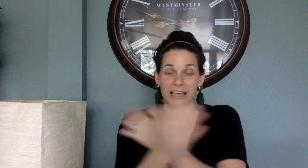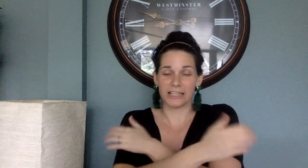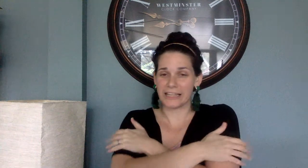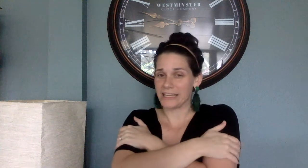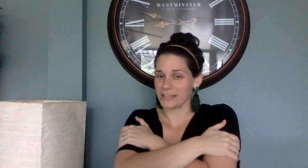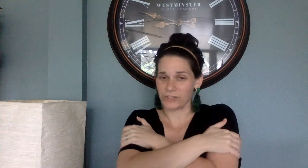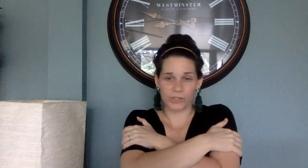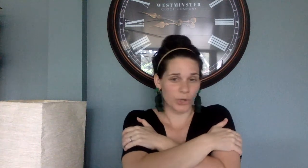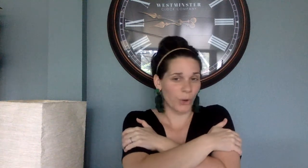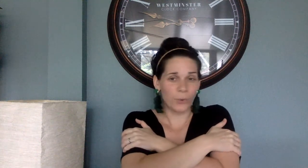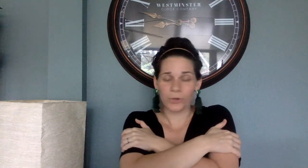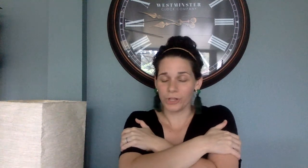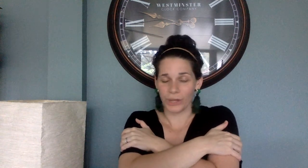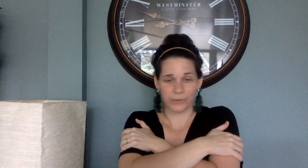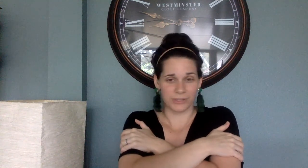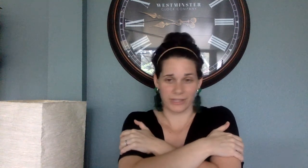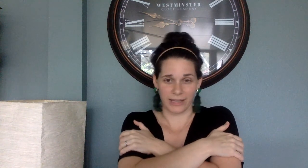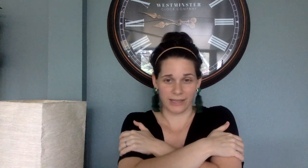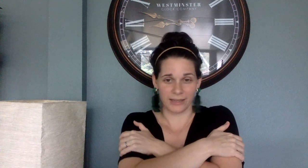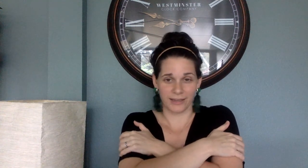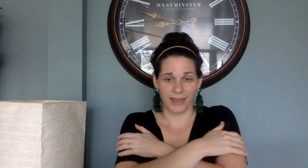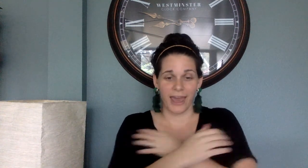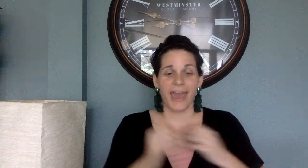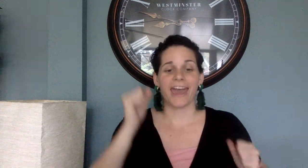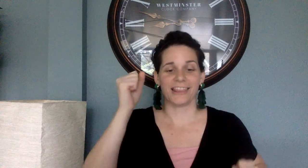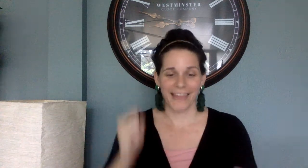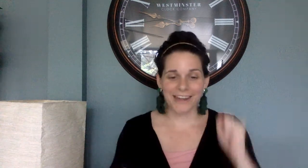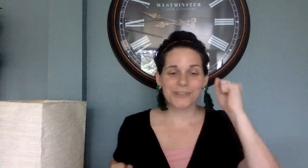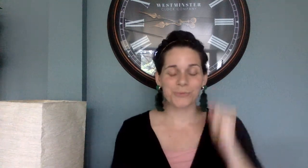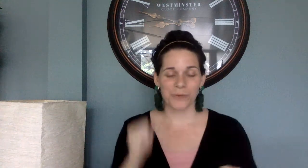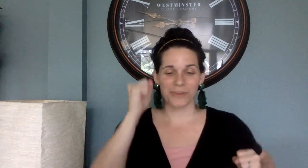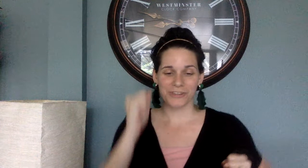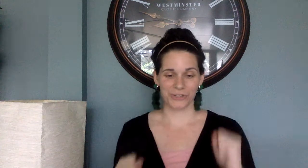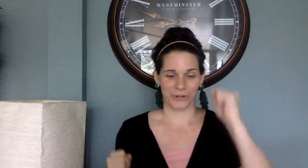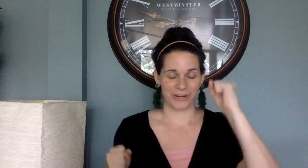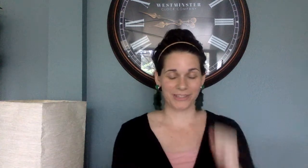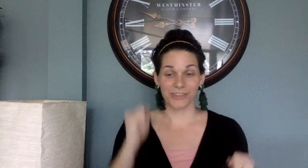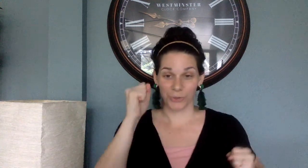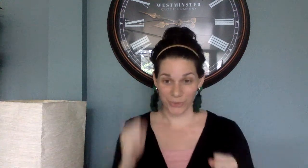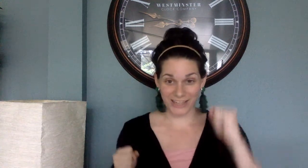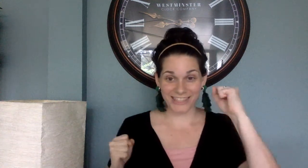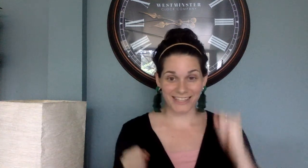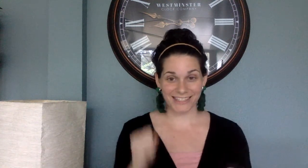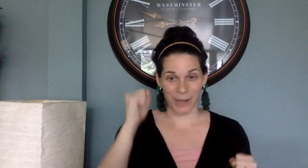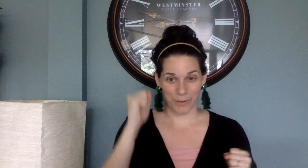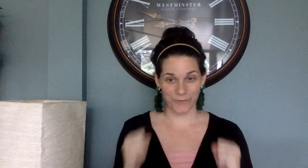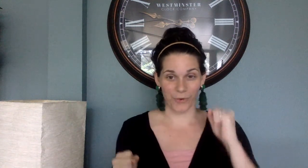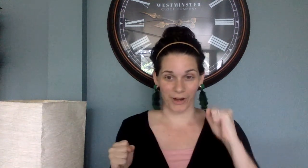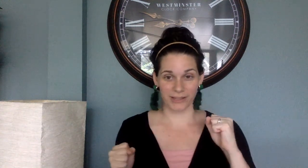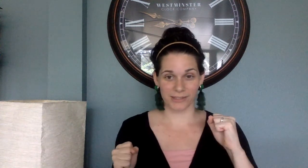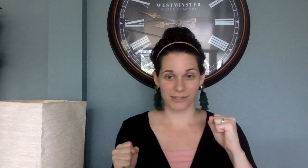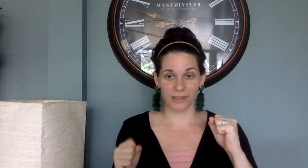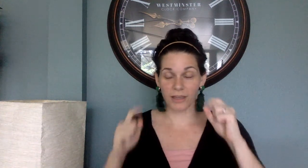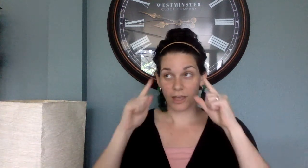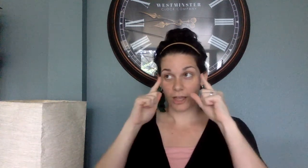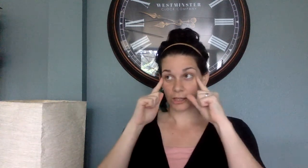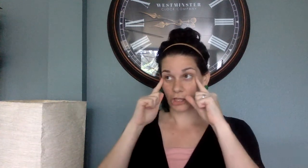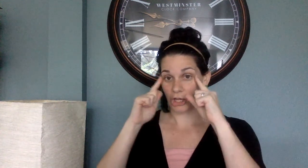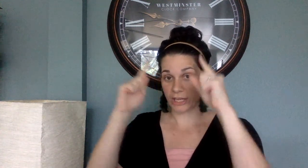cling so closely. And let us run with endurance the race that is set before us, looking